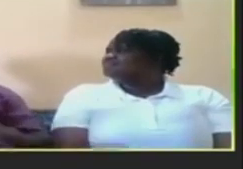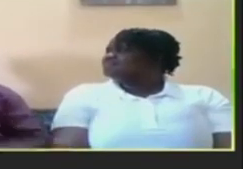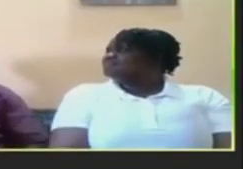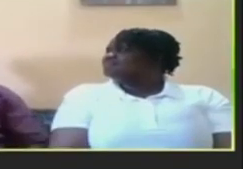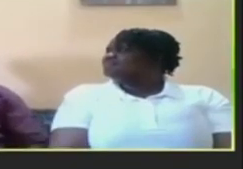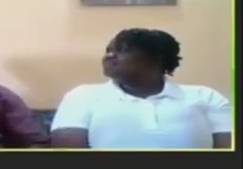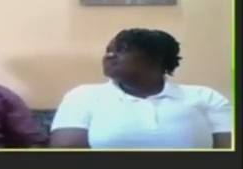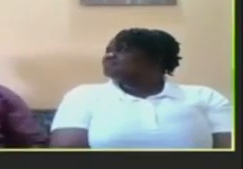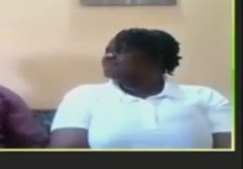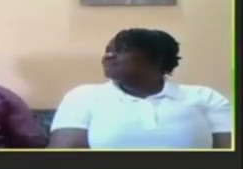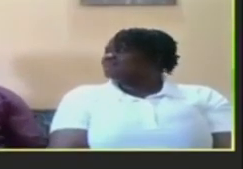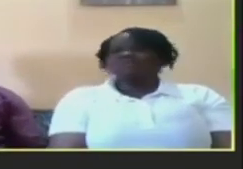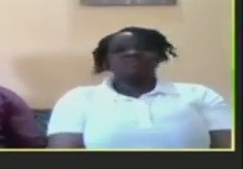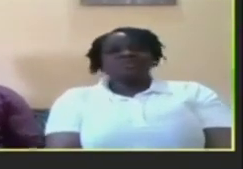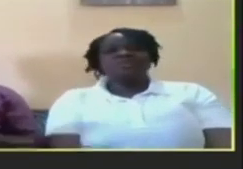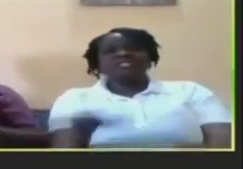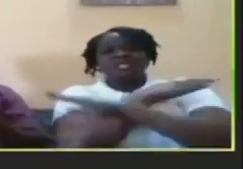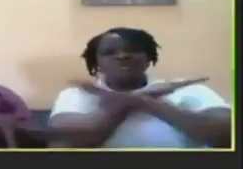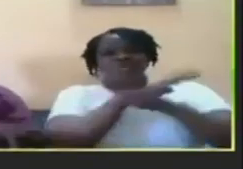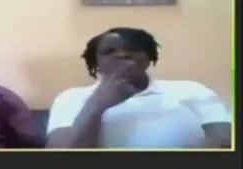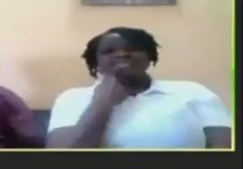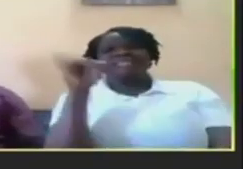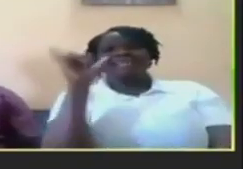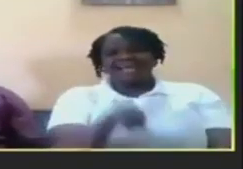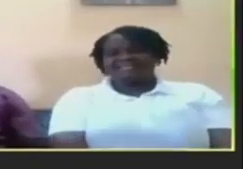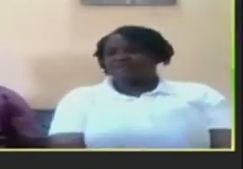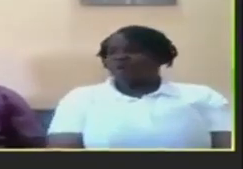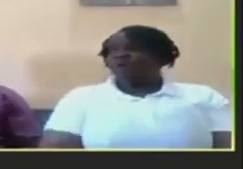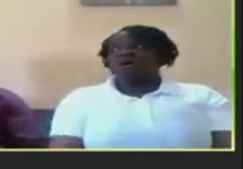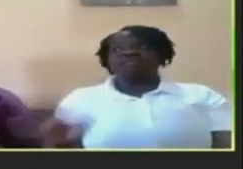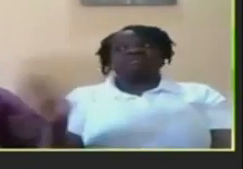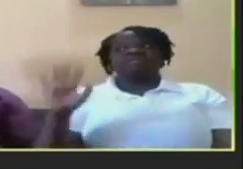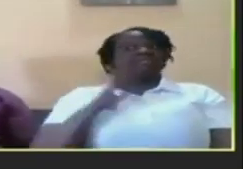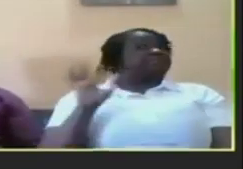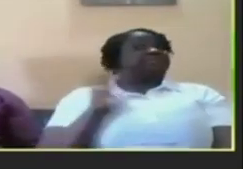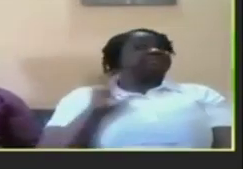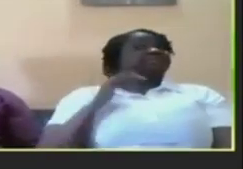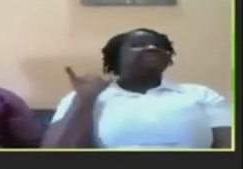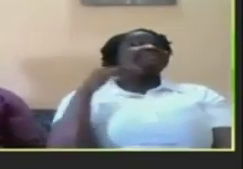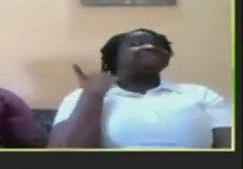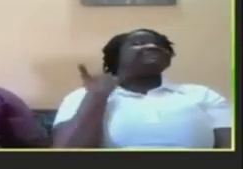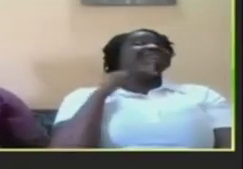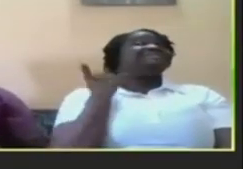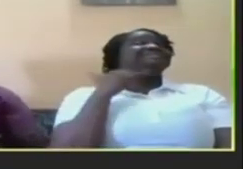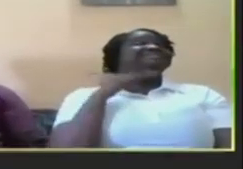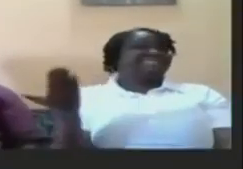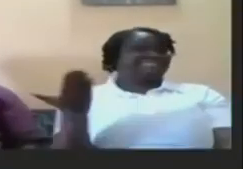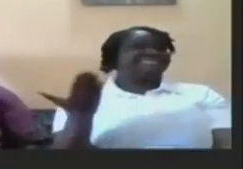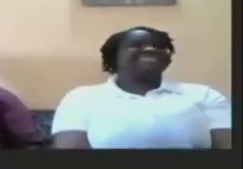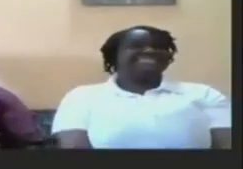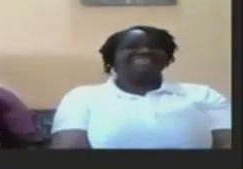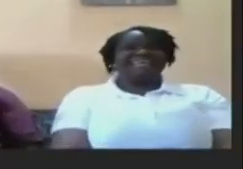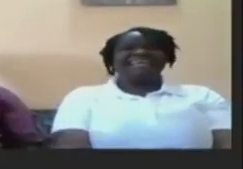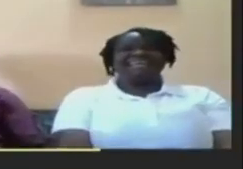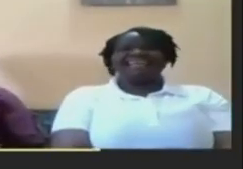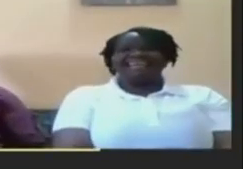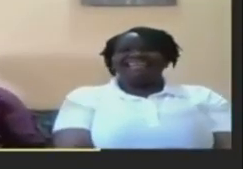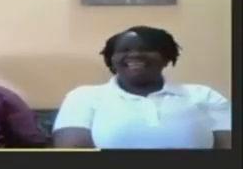yeah so we would say don't say that or oh so actually sign